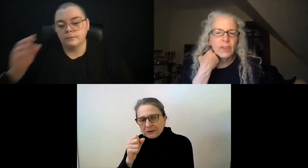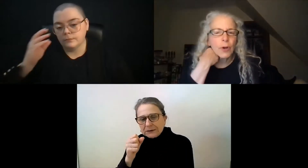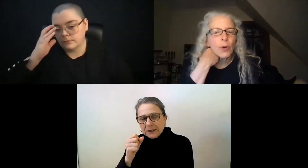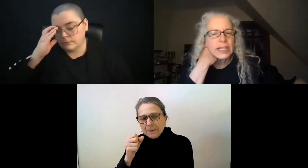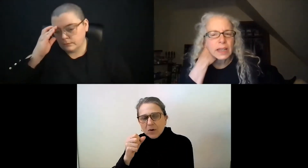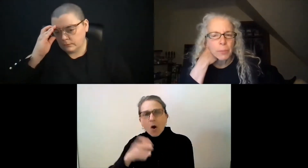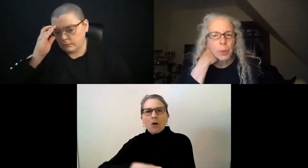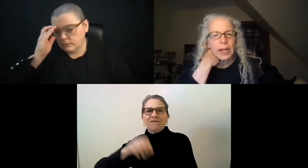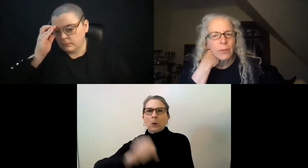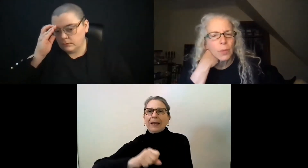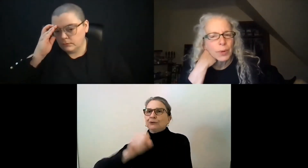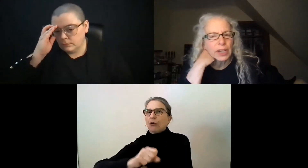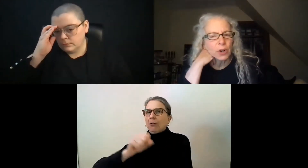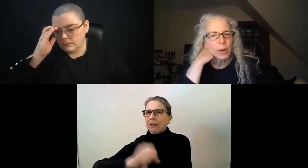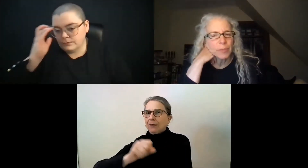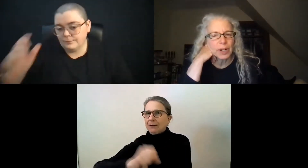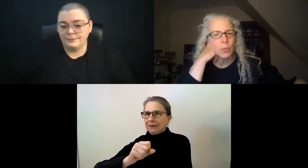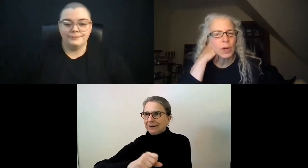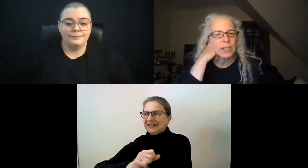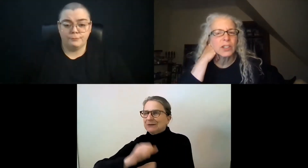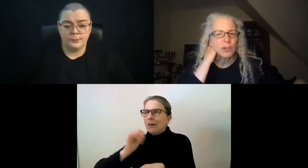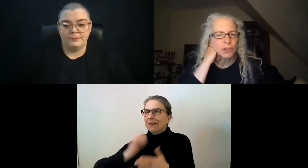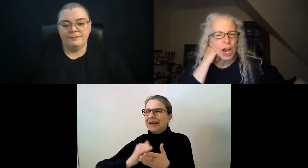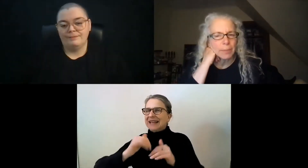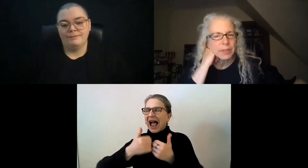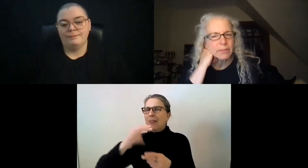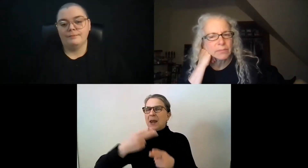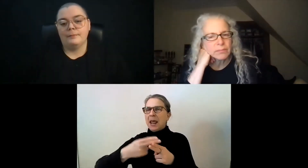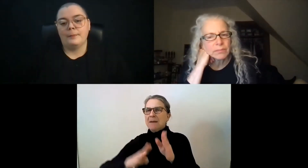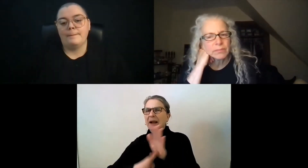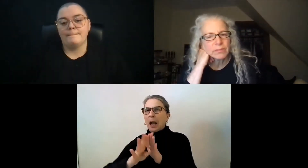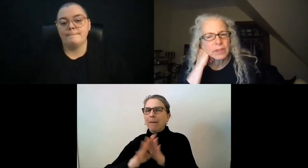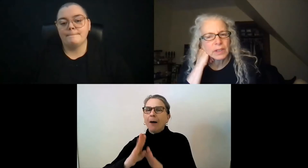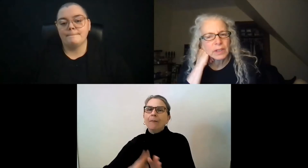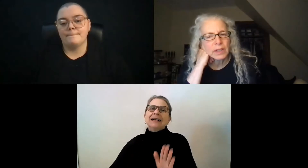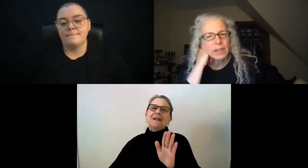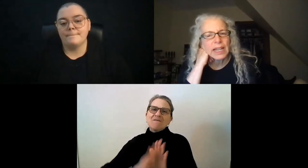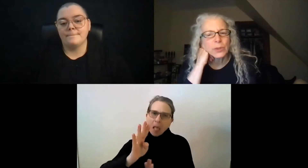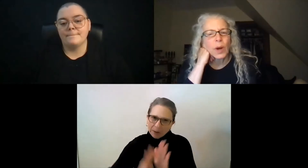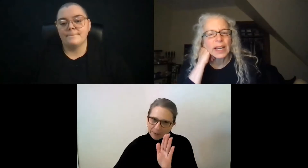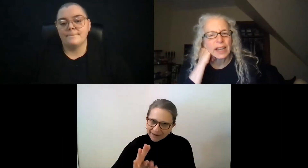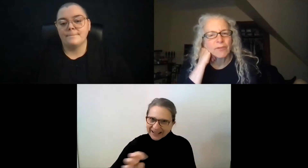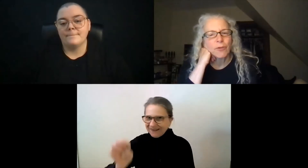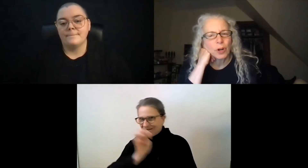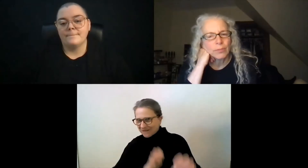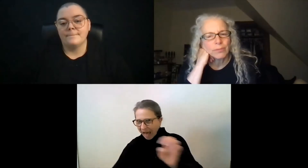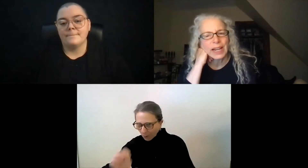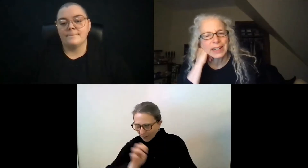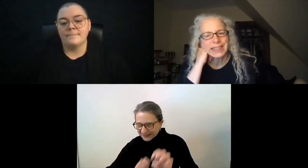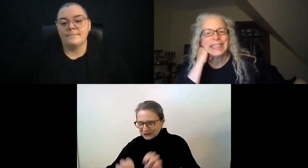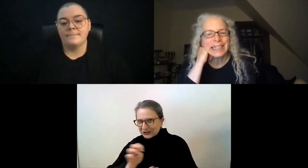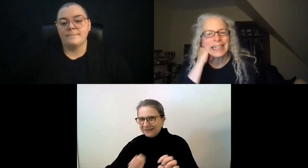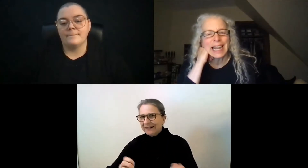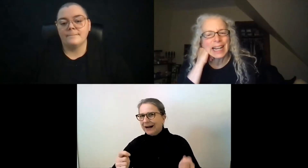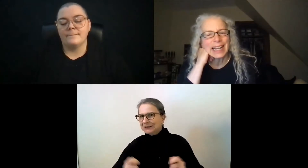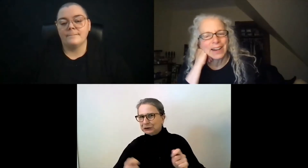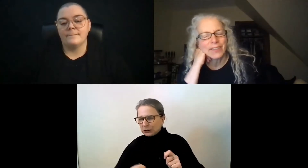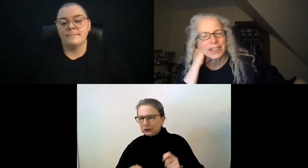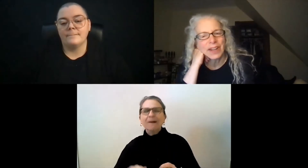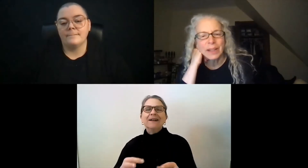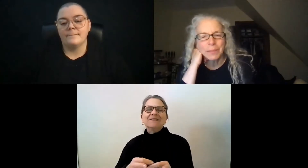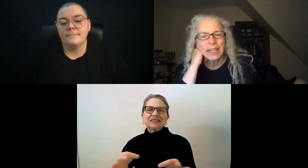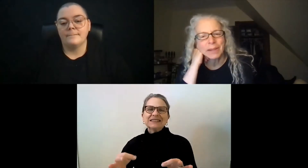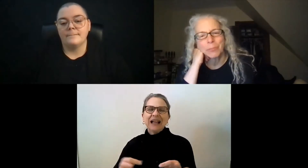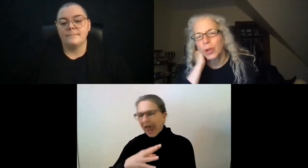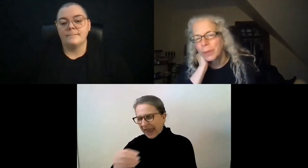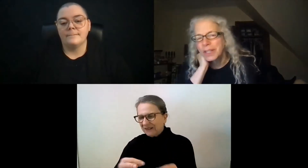The focus at the point when we incorporated was jobs. That's why that form, that D-E-A-F,